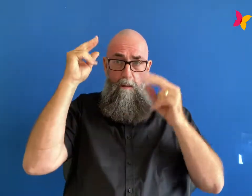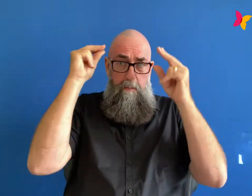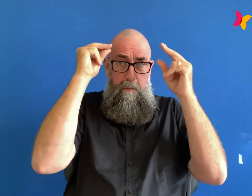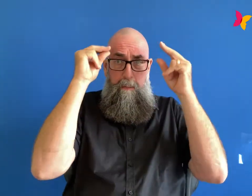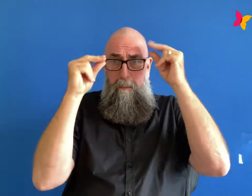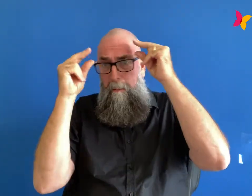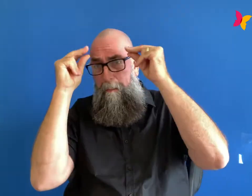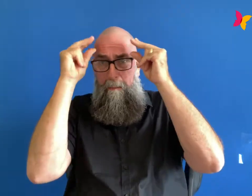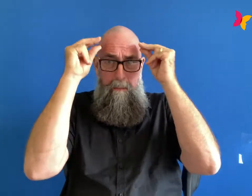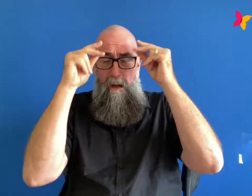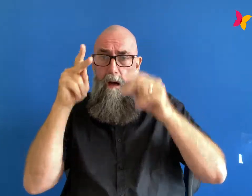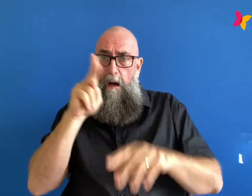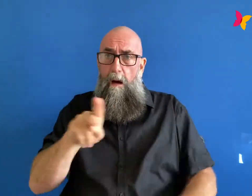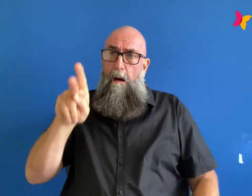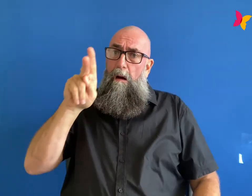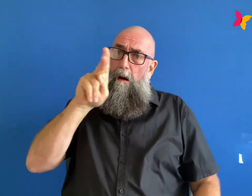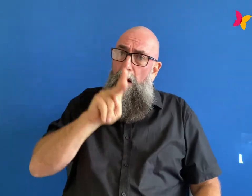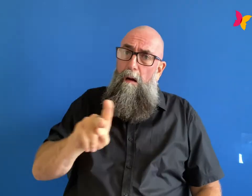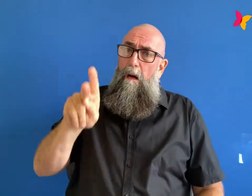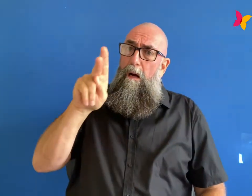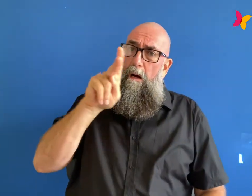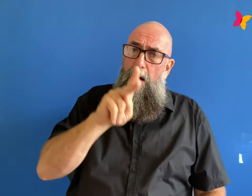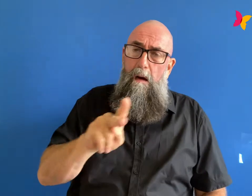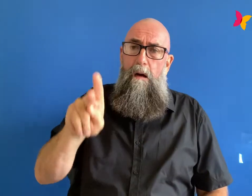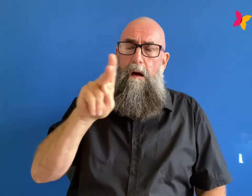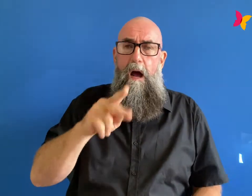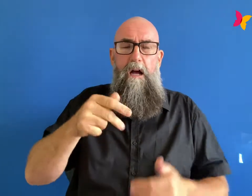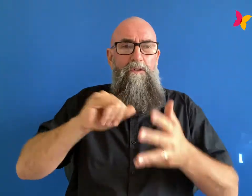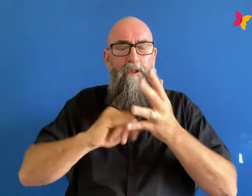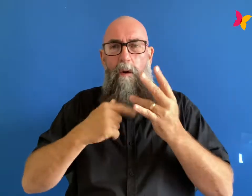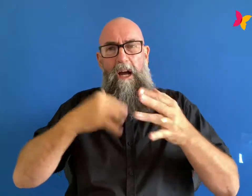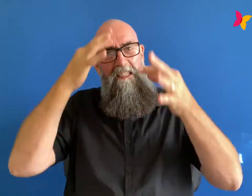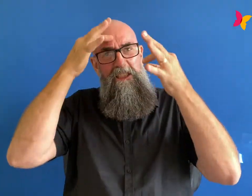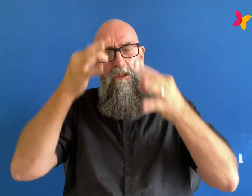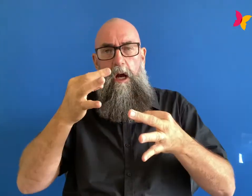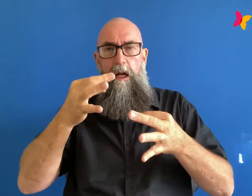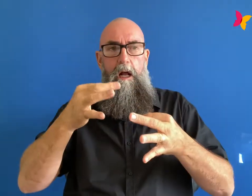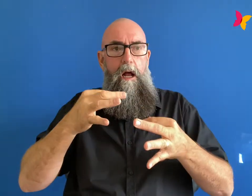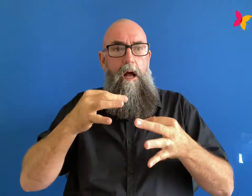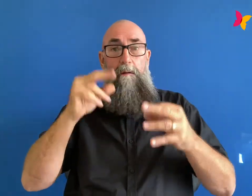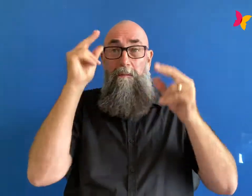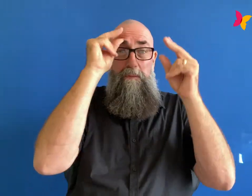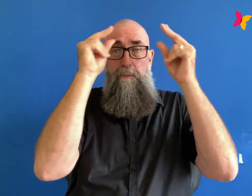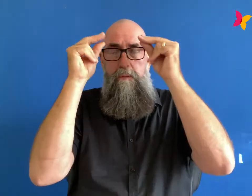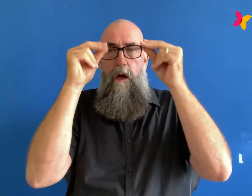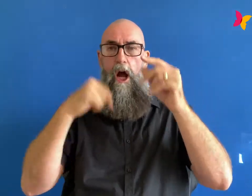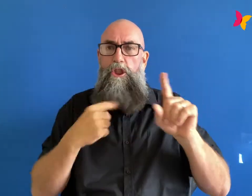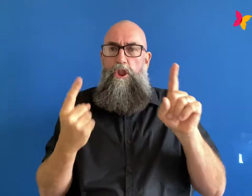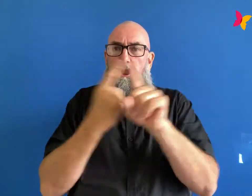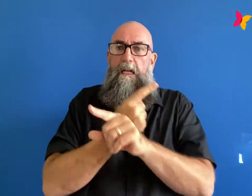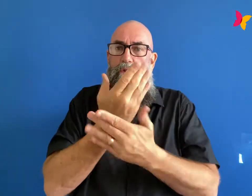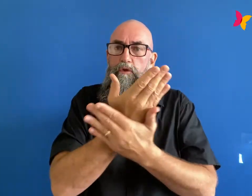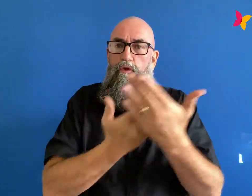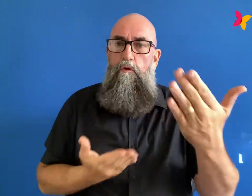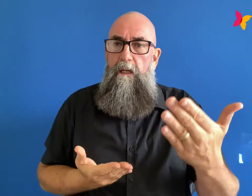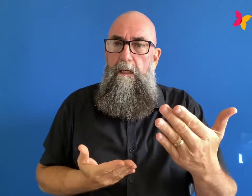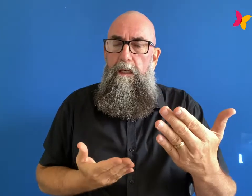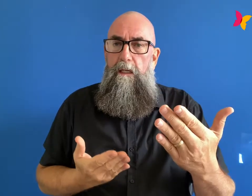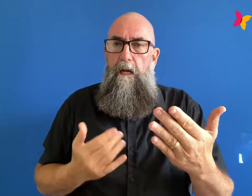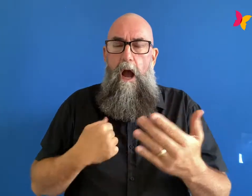to how you look like if people don't talk about you change the narrative to be about something else kind of thing